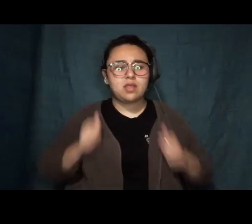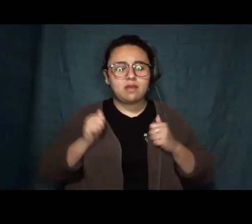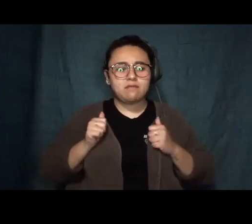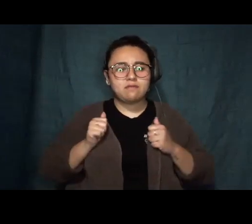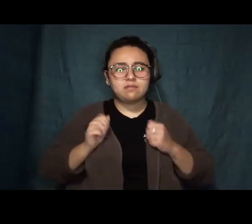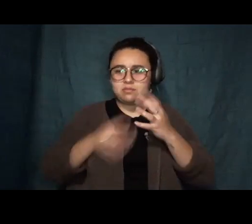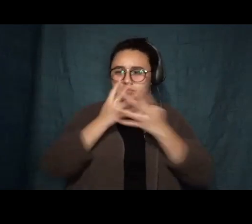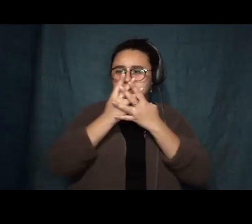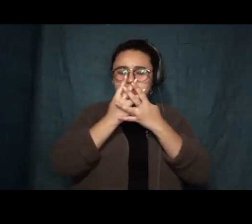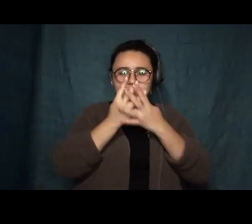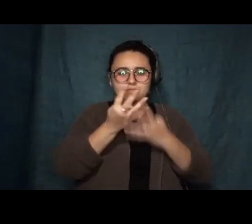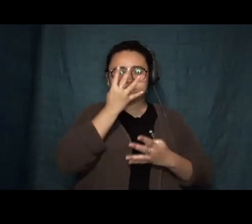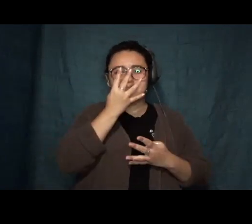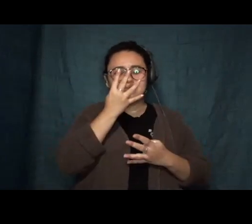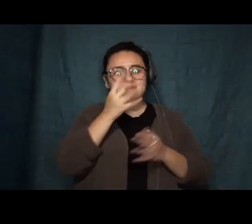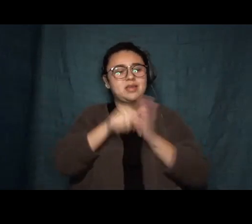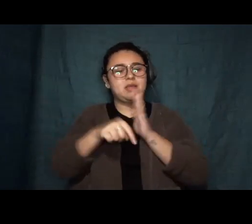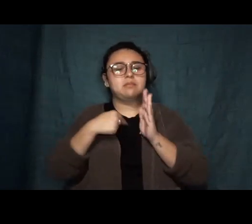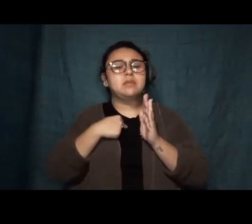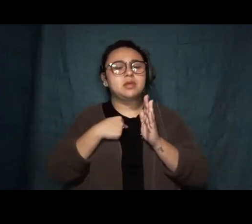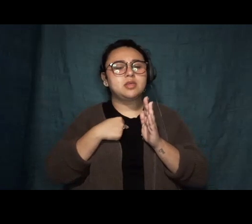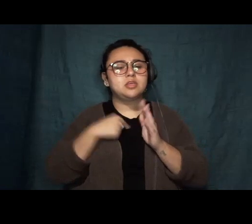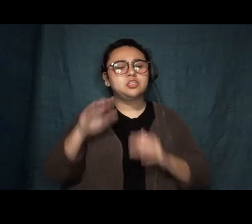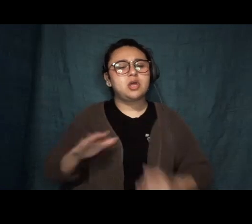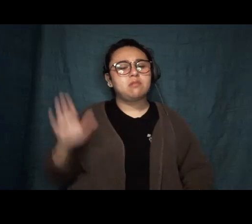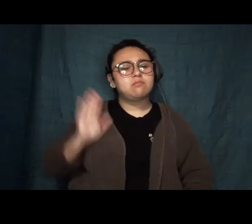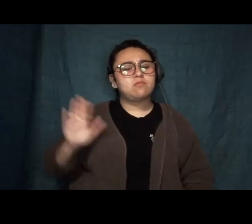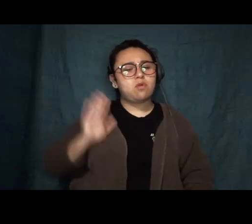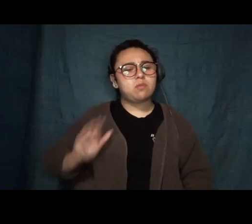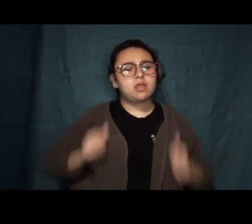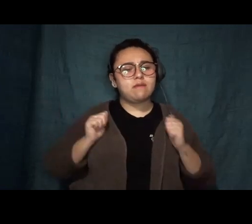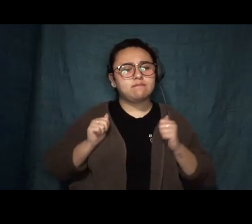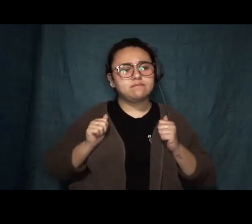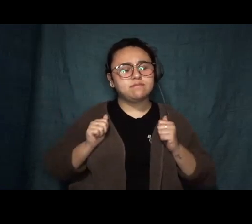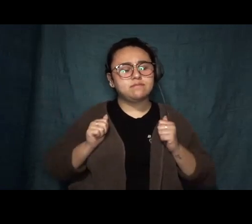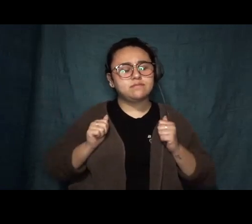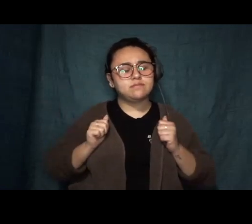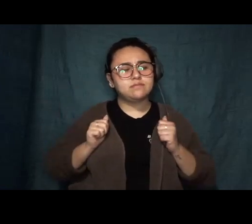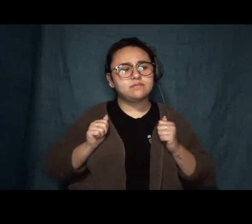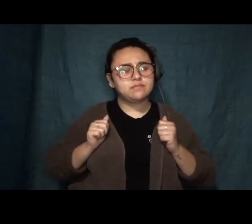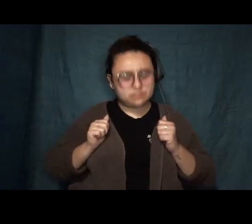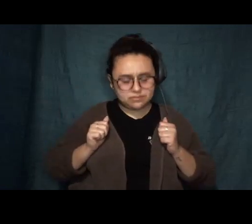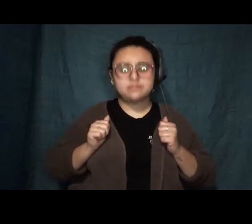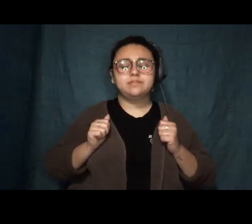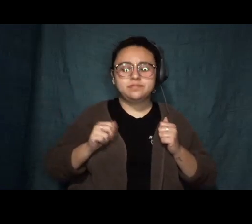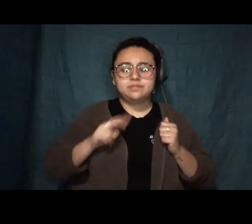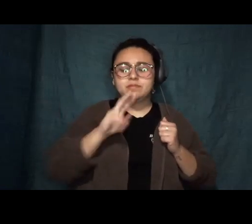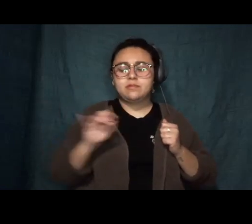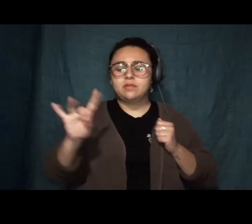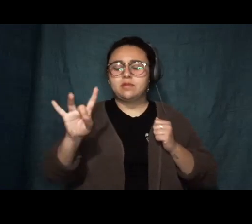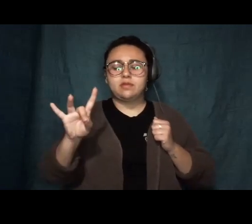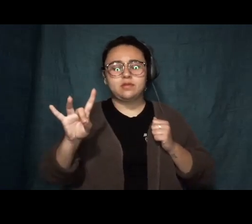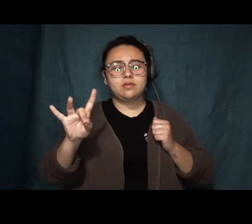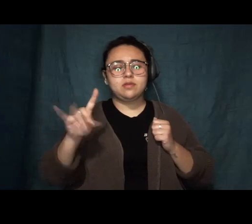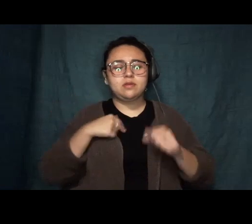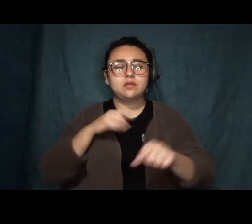me, a child in a former life. In 2008, when I touched down in Philly for